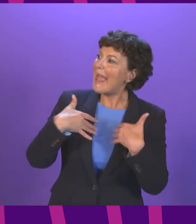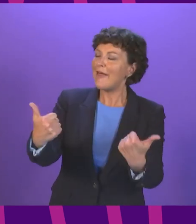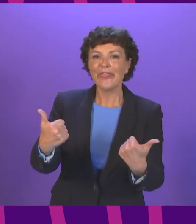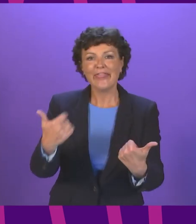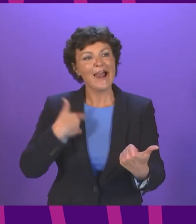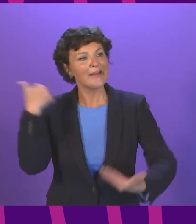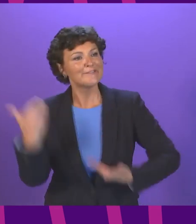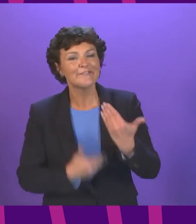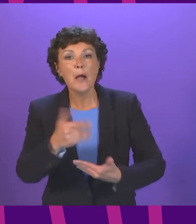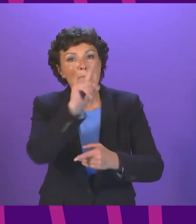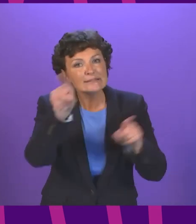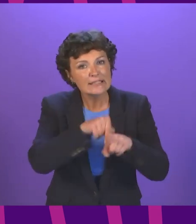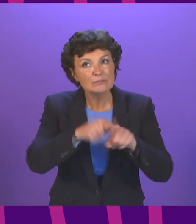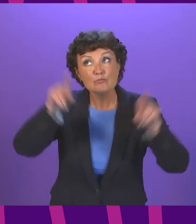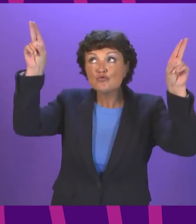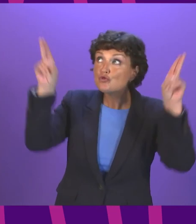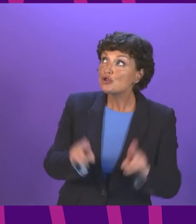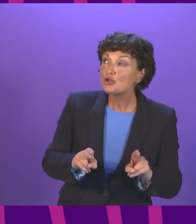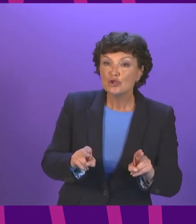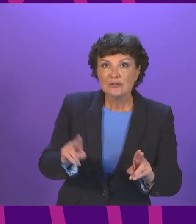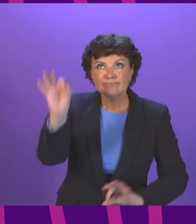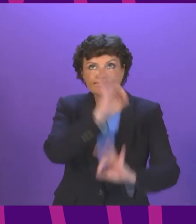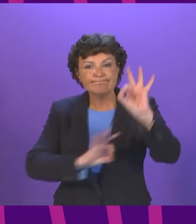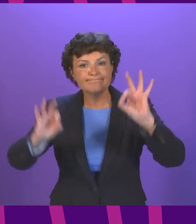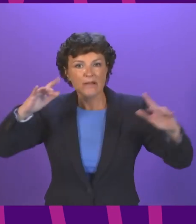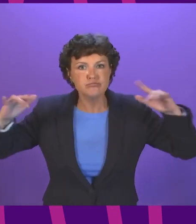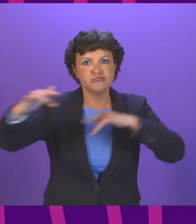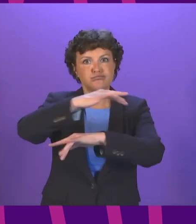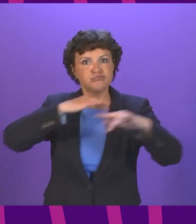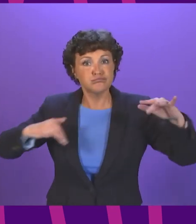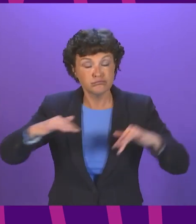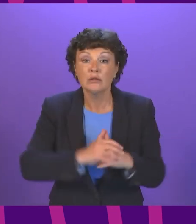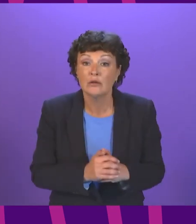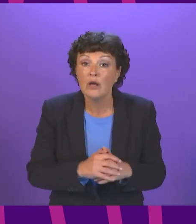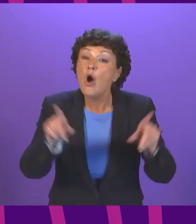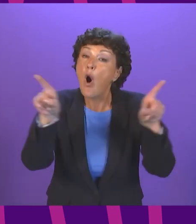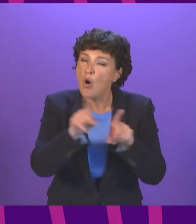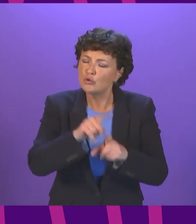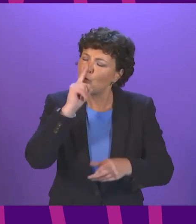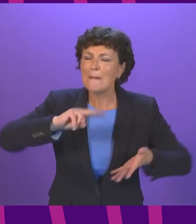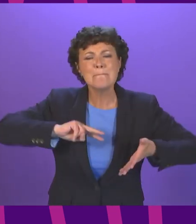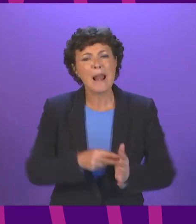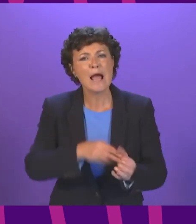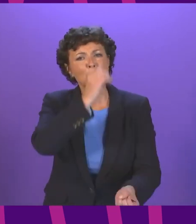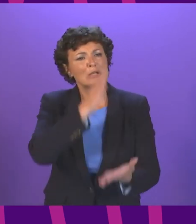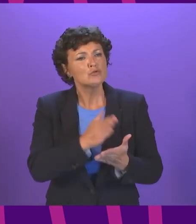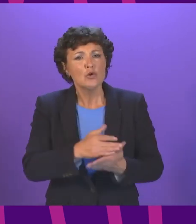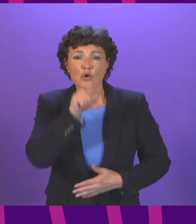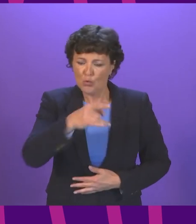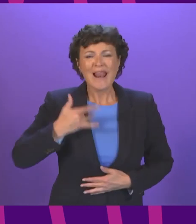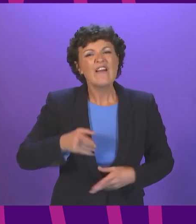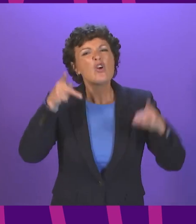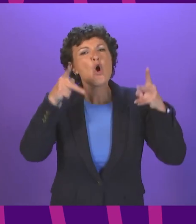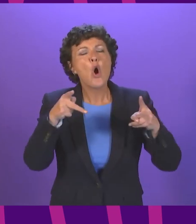emissions They will also help our aim of 20-minute neighbourhoods where people can live within 20 minutes of key amenities like shops,